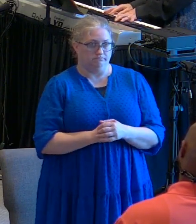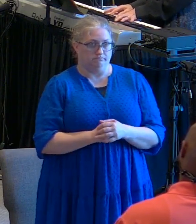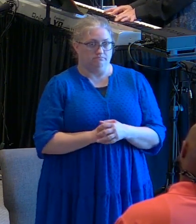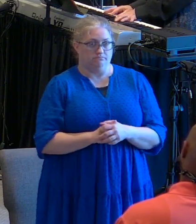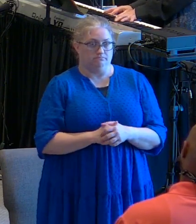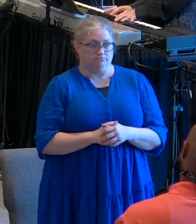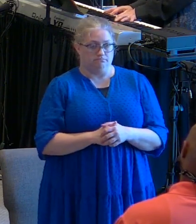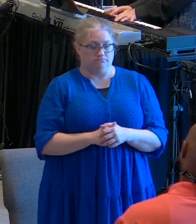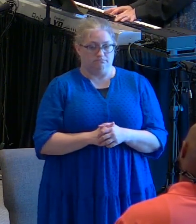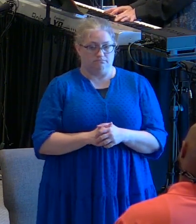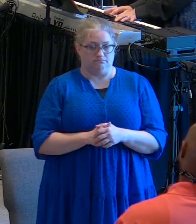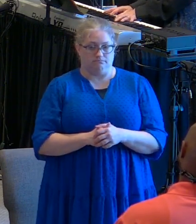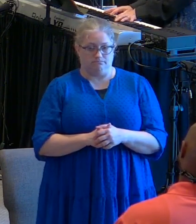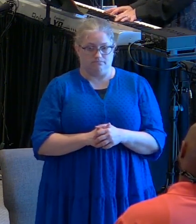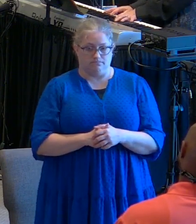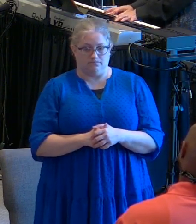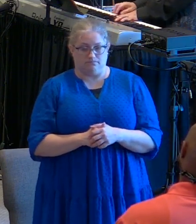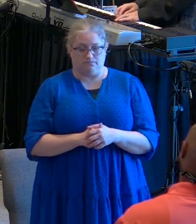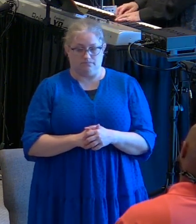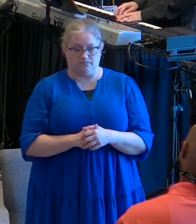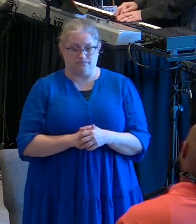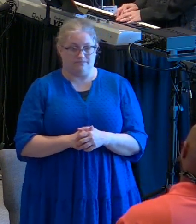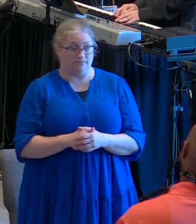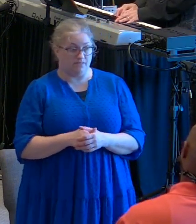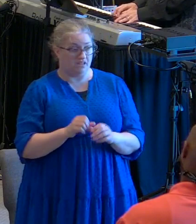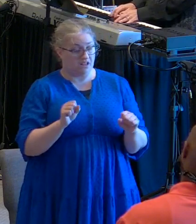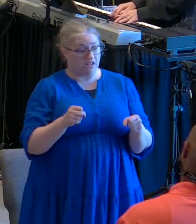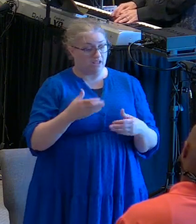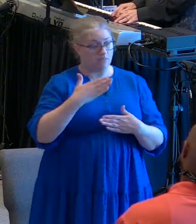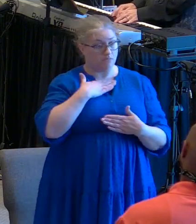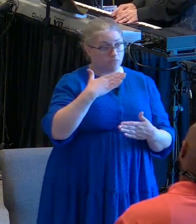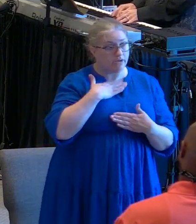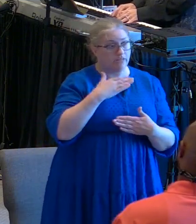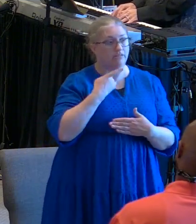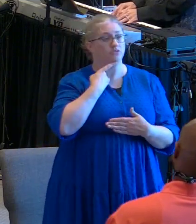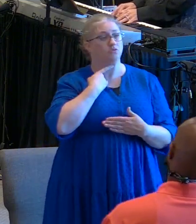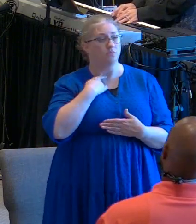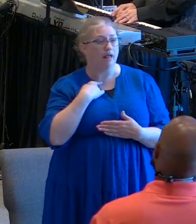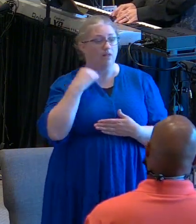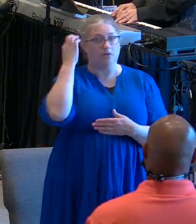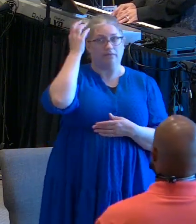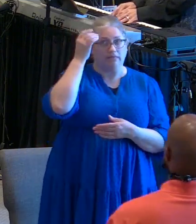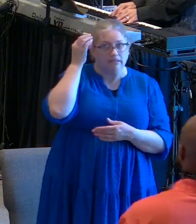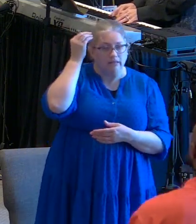he could breathe and he could swallow and he could think